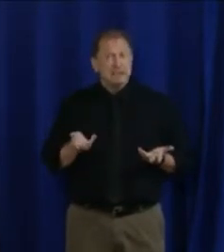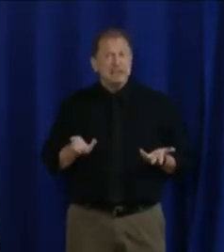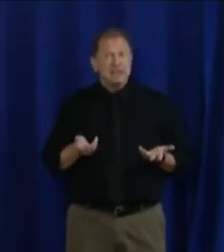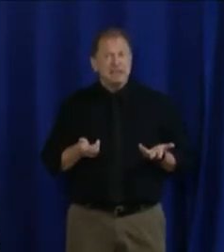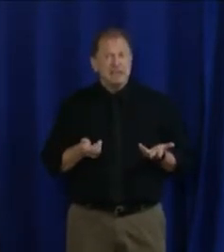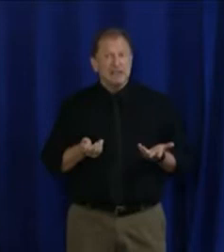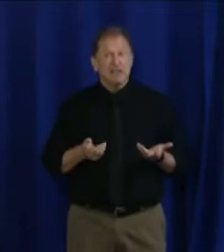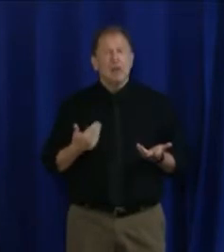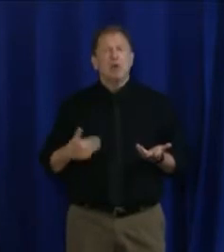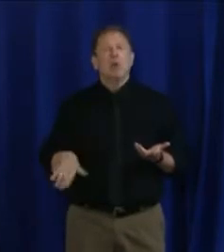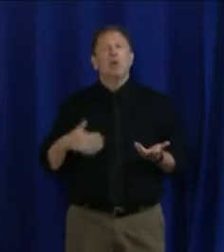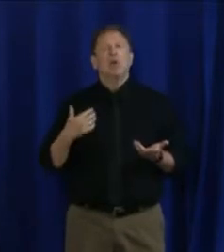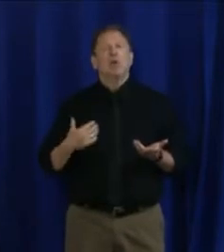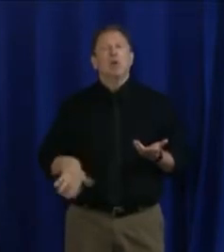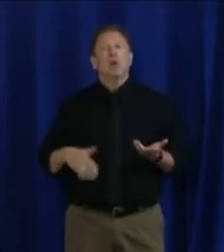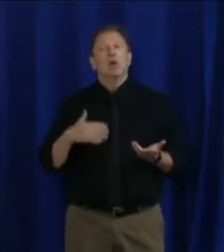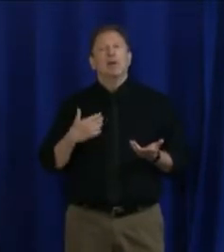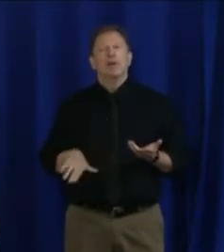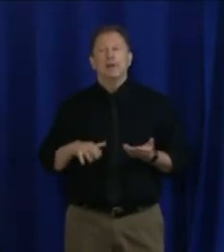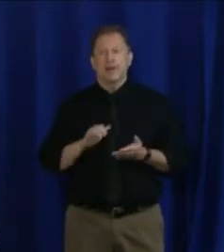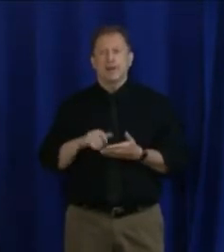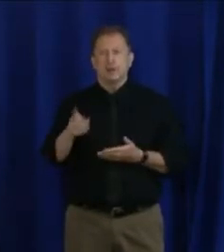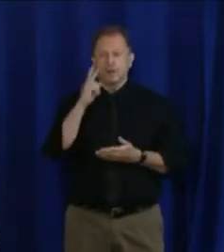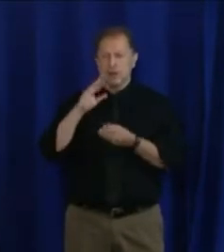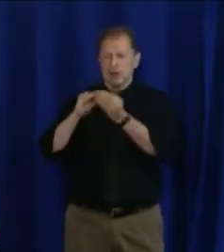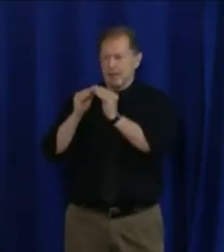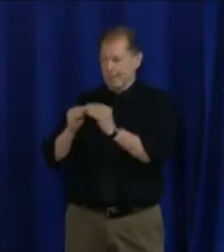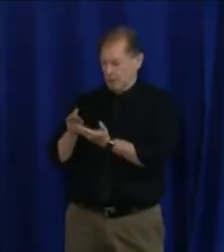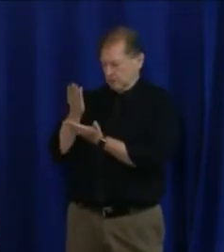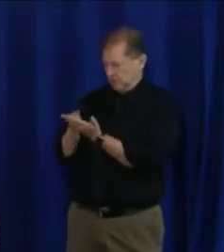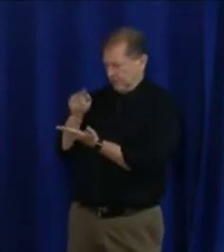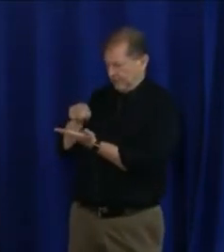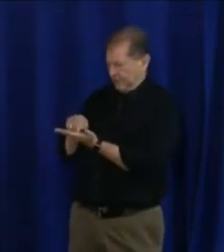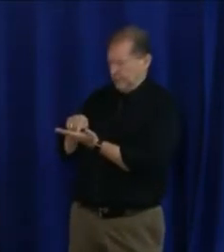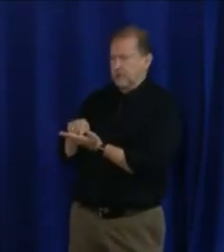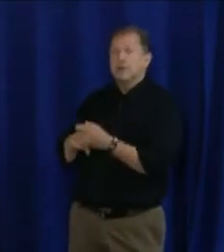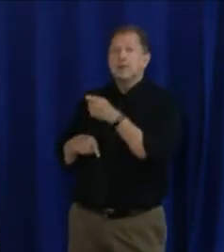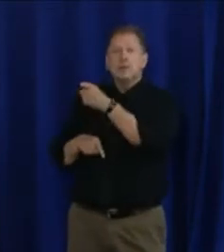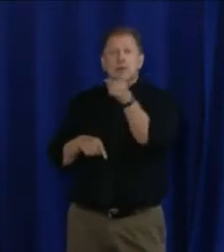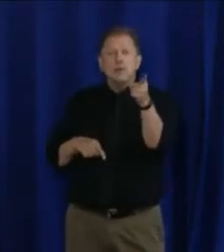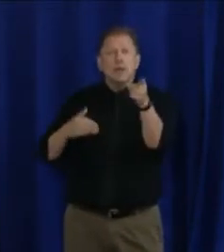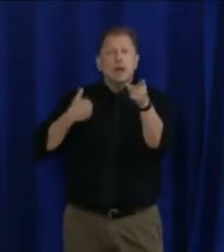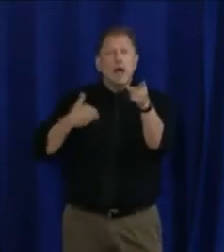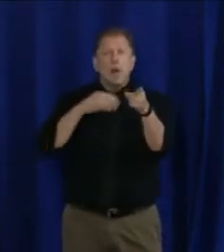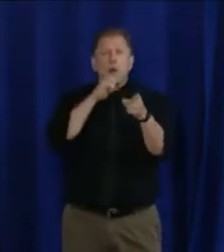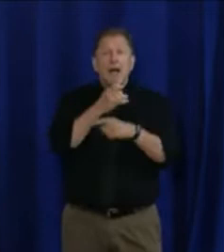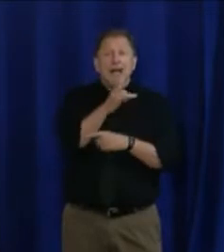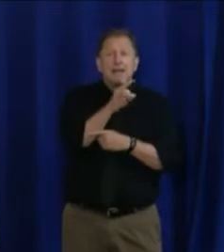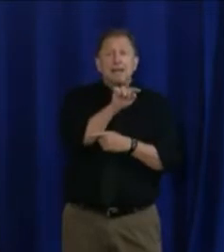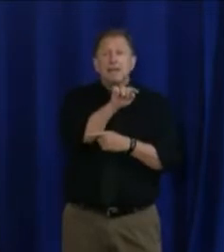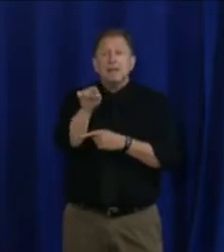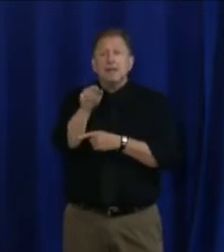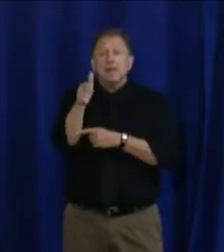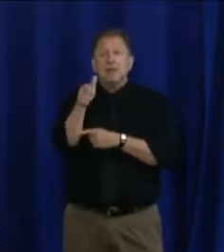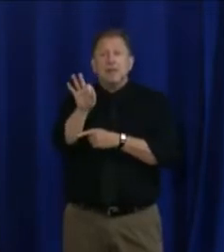should be the proof that you need. If you are in the 18 to 29 year old cohort,